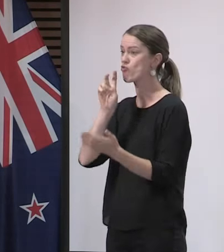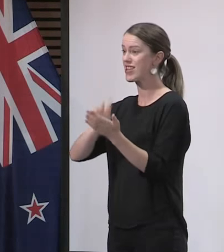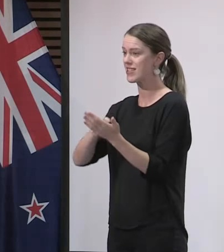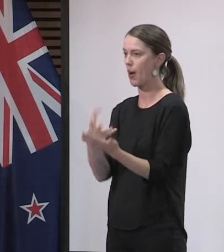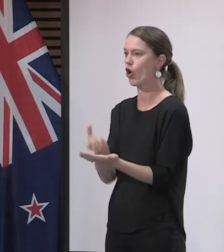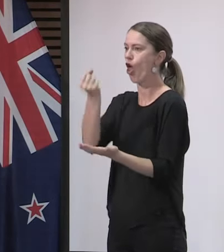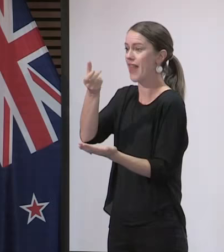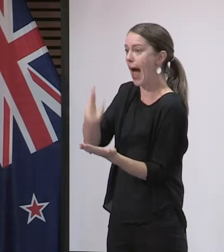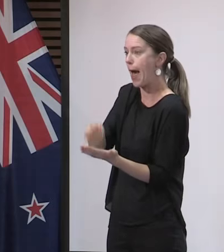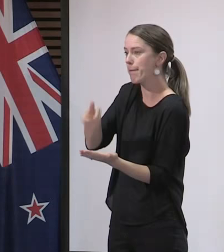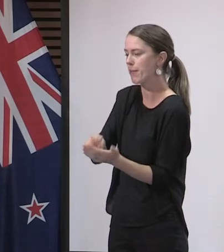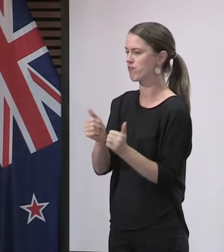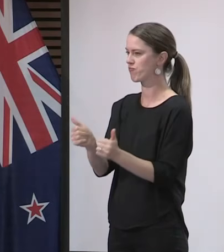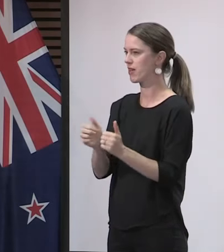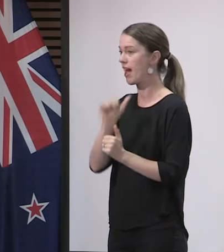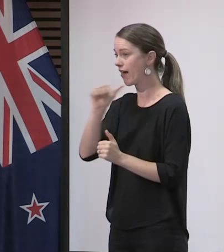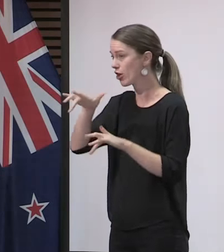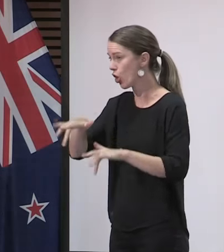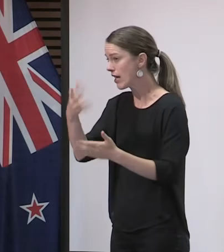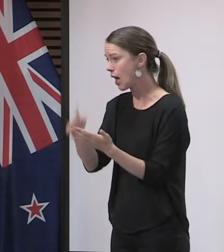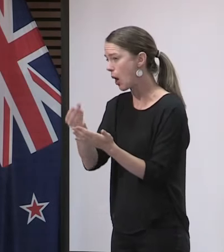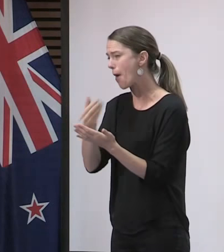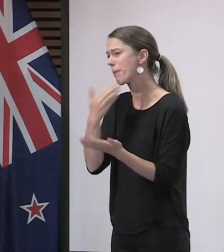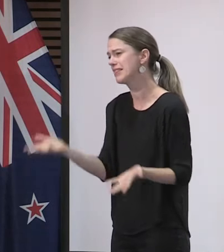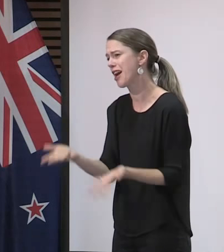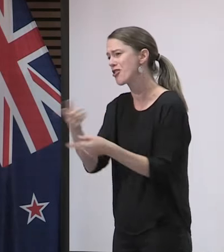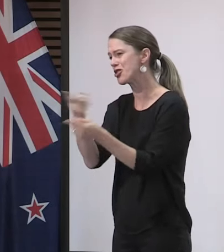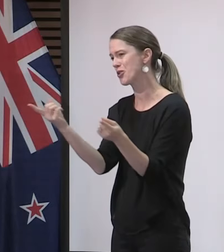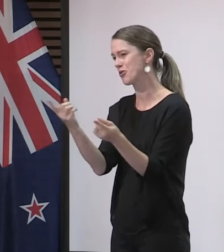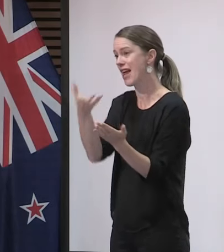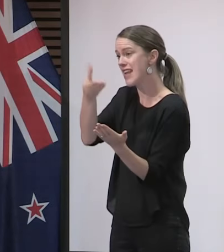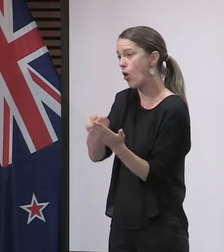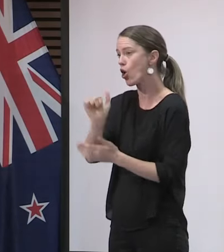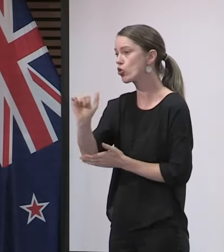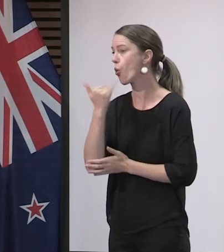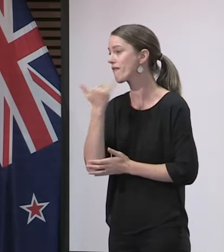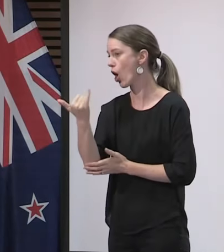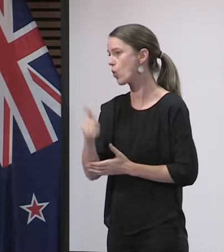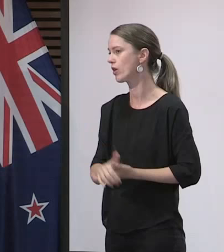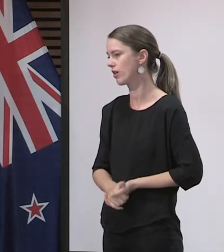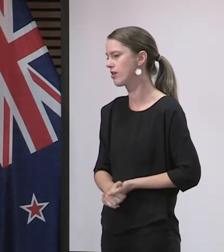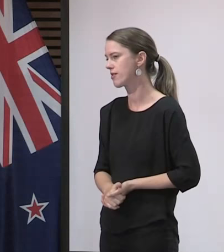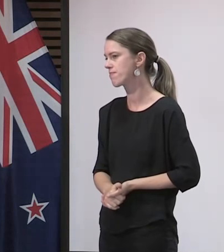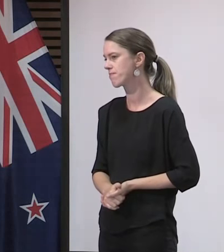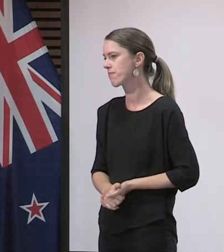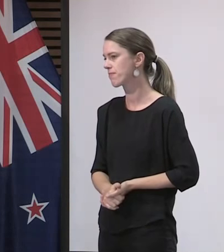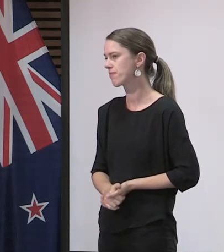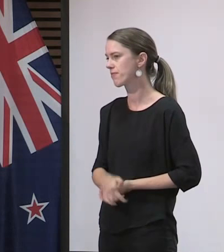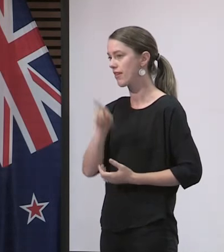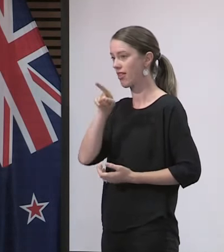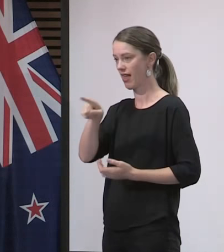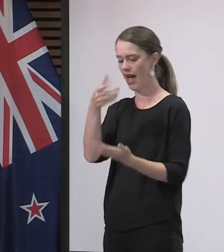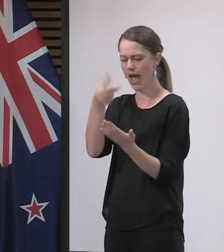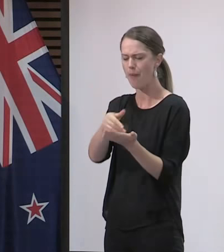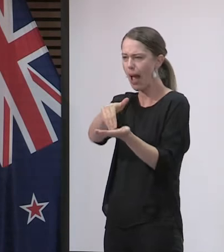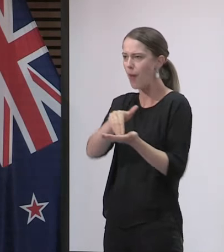for the app. So if people haven't downloaded it, I continue to encourage you to do so. It will help us in our overall efforts